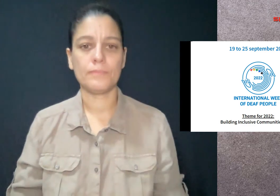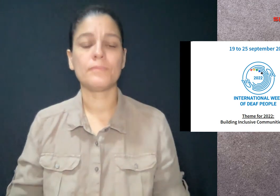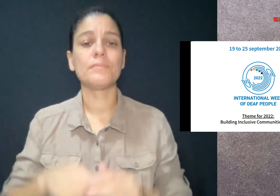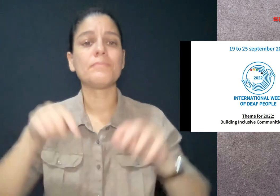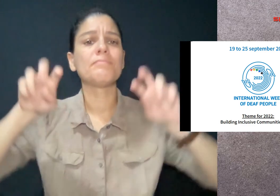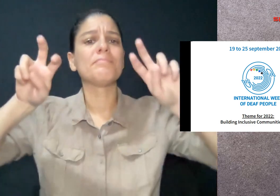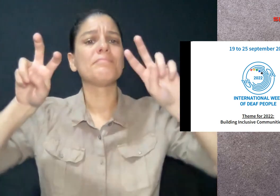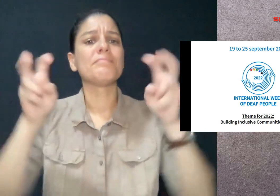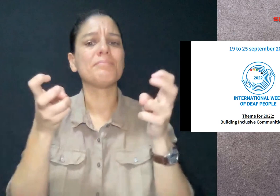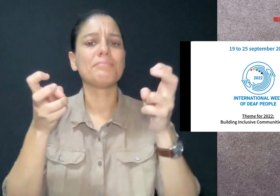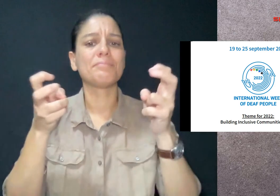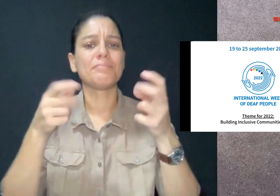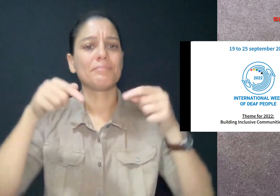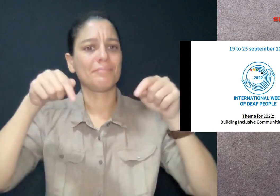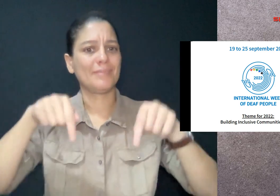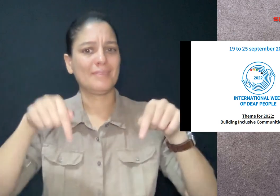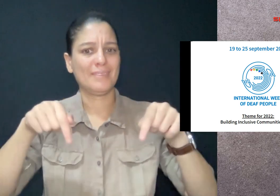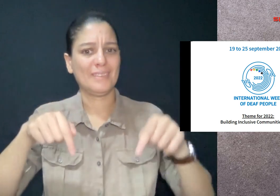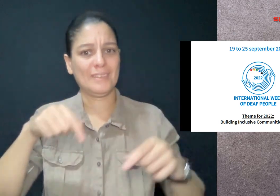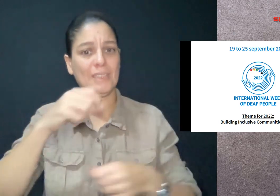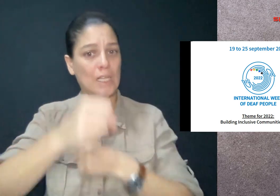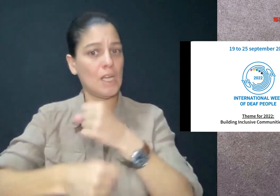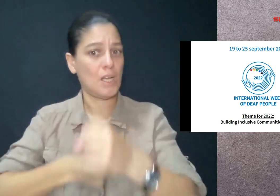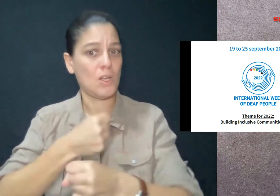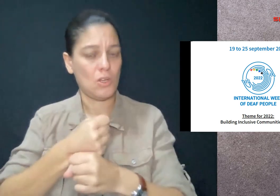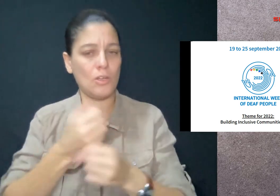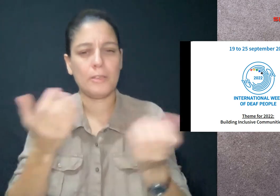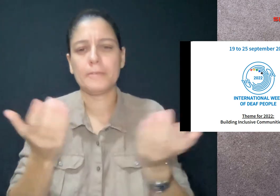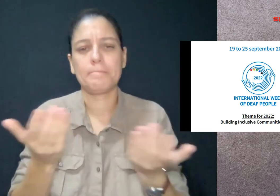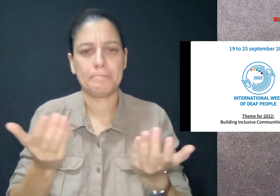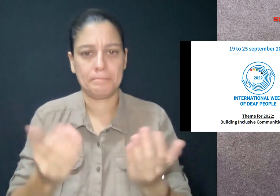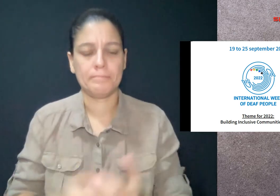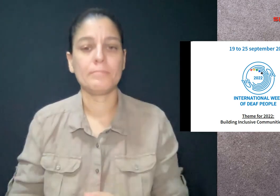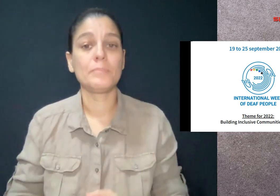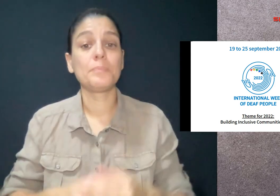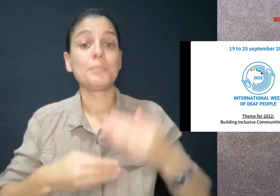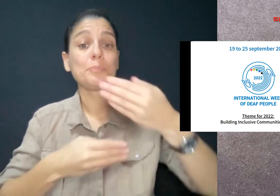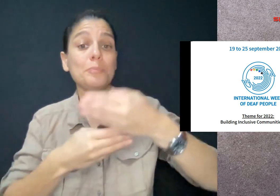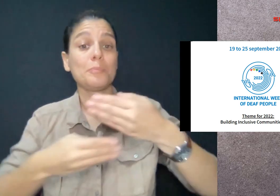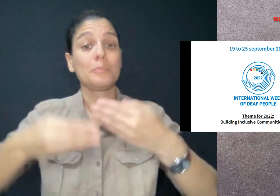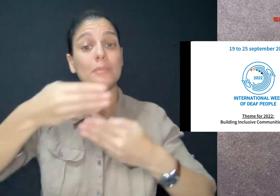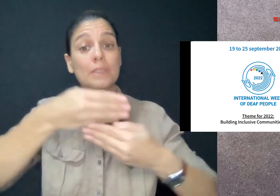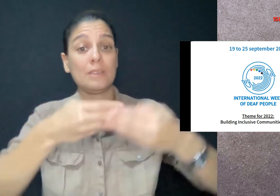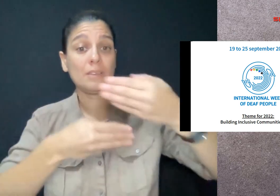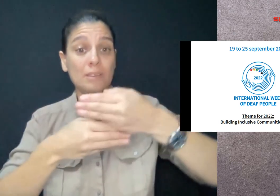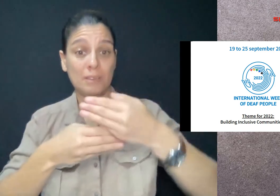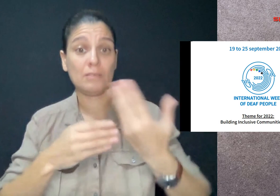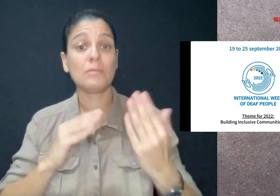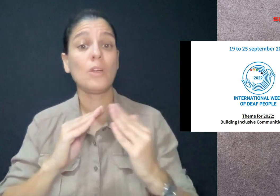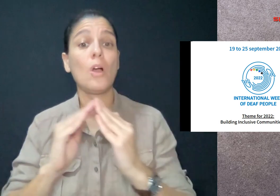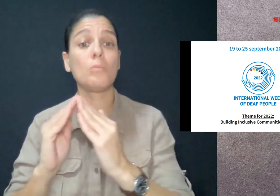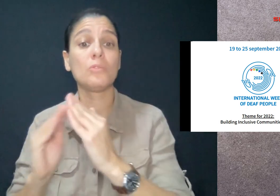This year's theme is building inclusive communities for all.